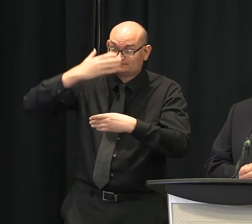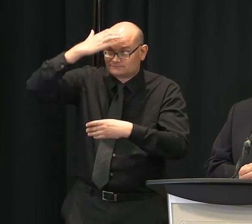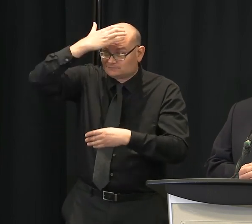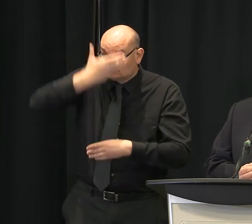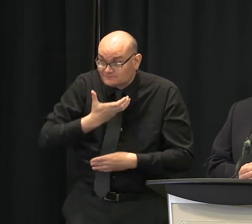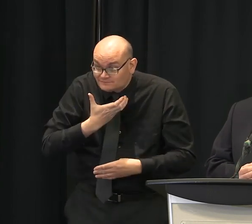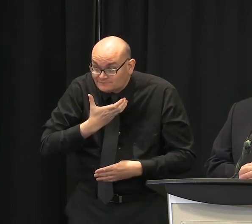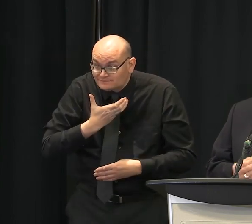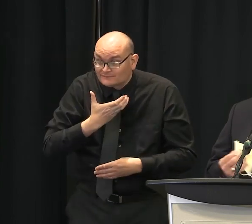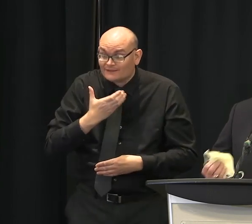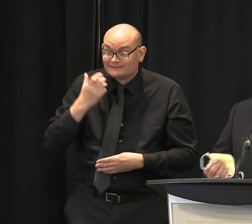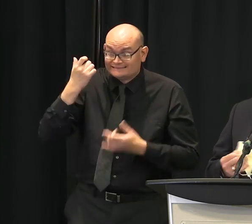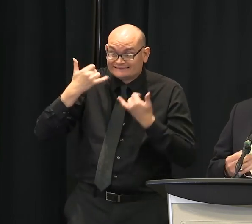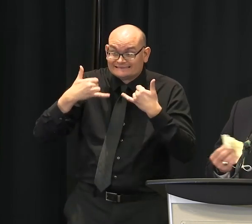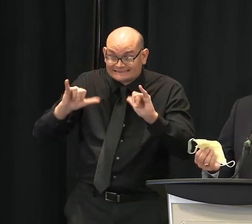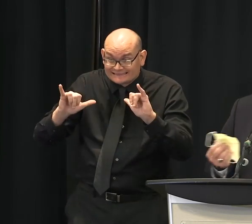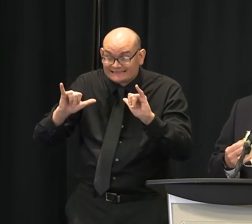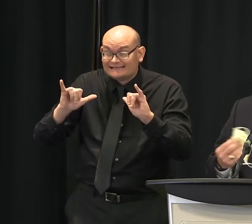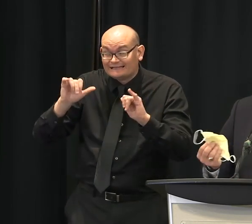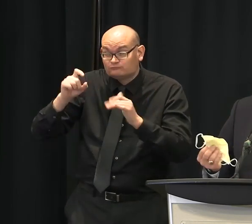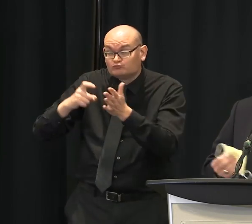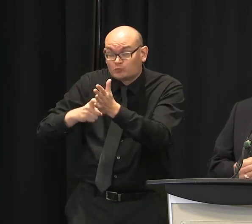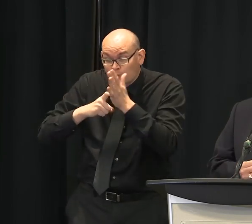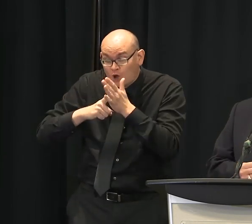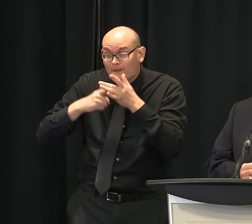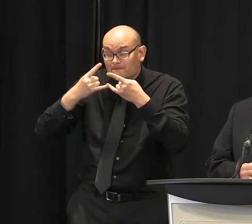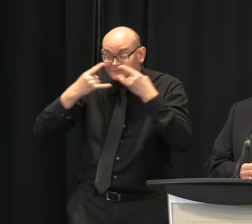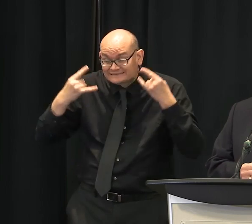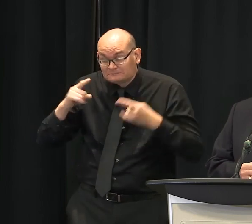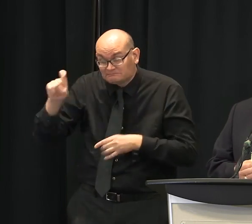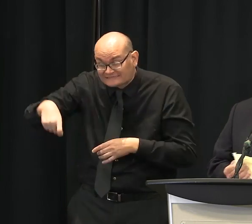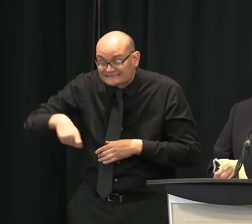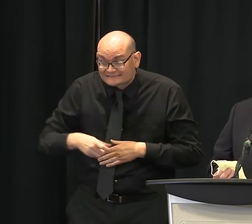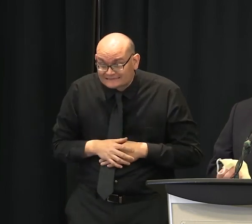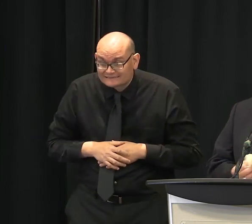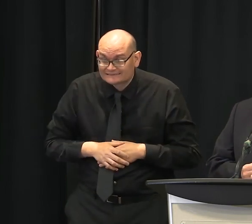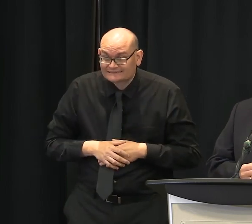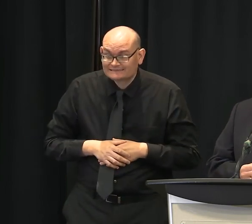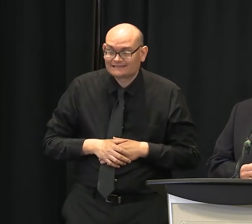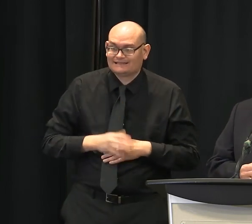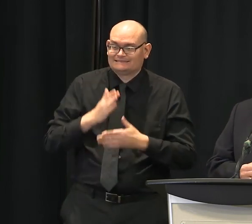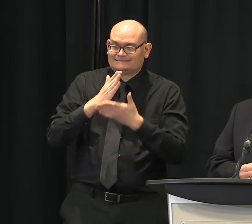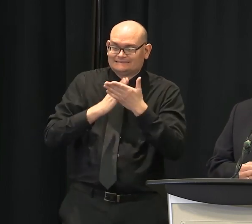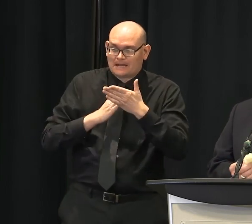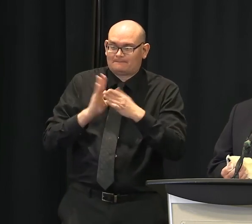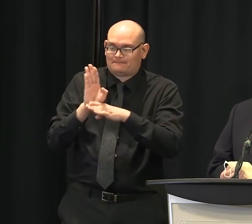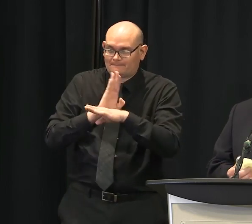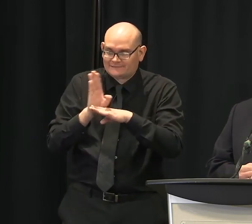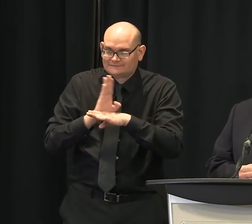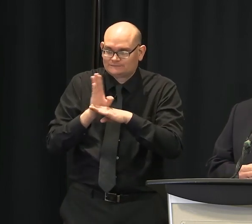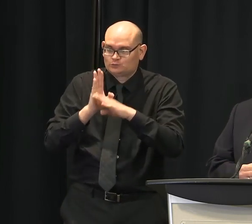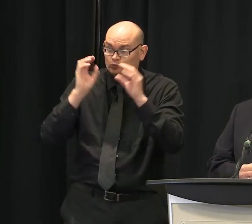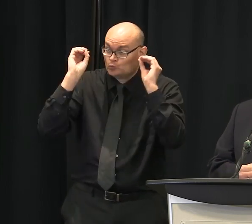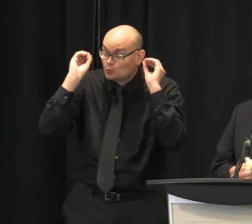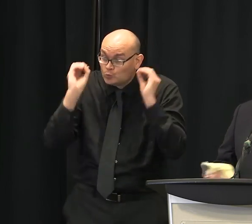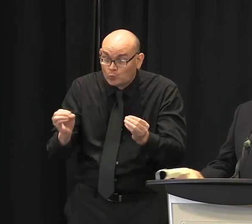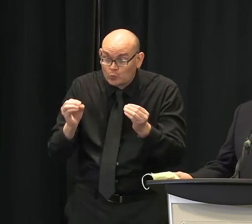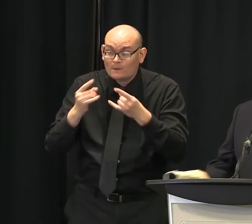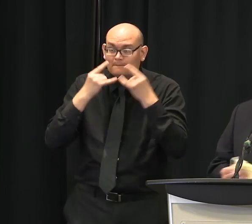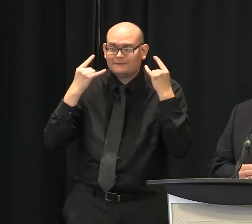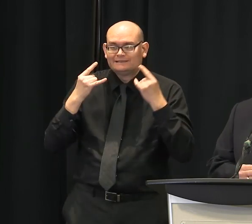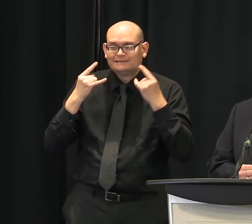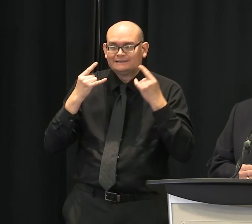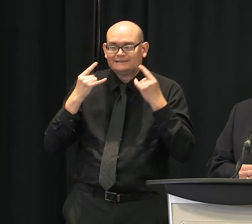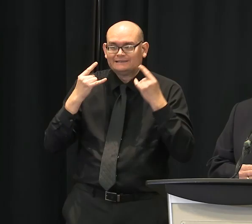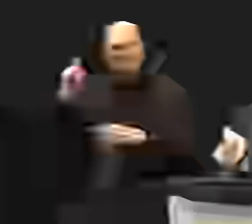that standpoint to protect themselves in the same way because, you know, it goes back to that asymptomatic, you know, COVID-positive patient